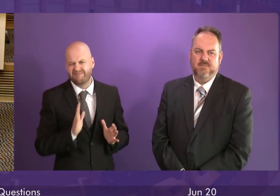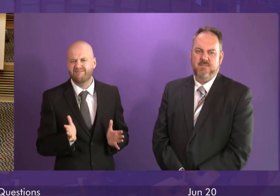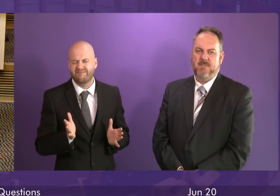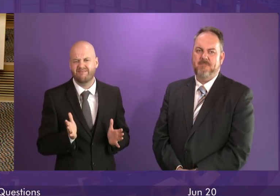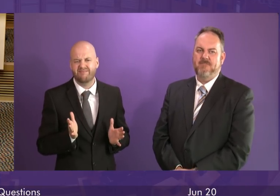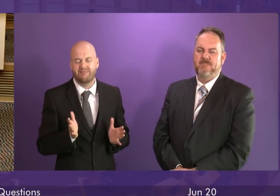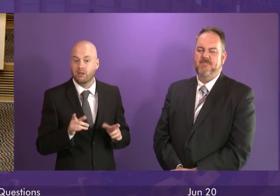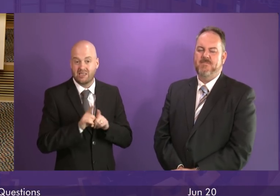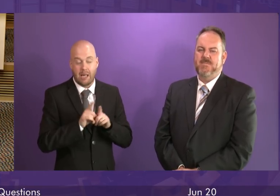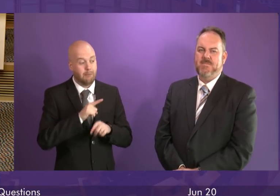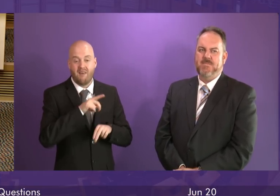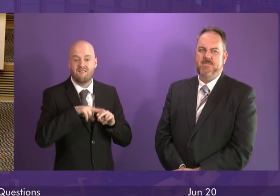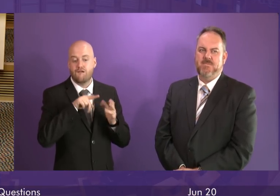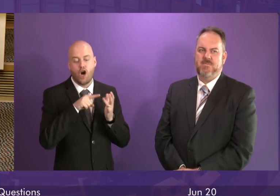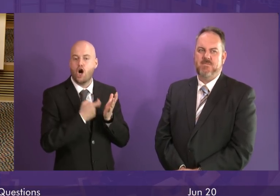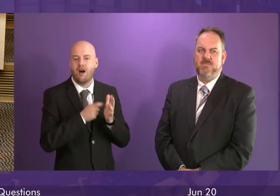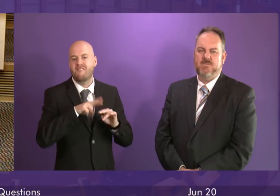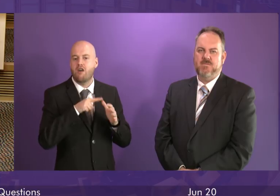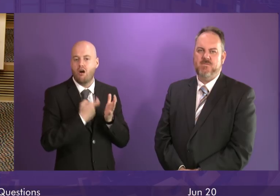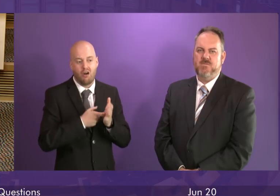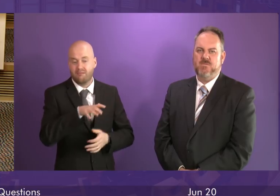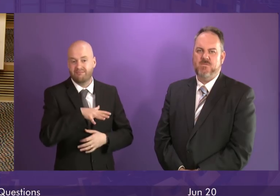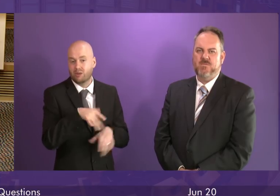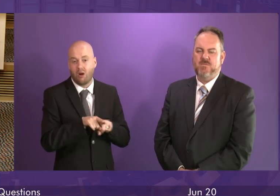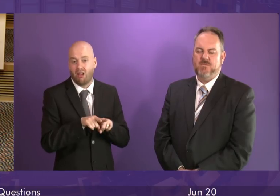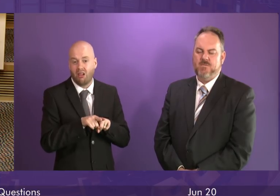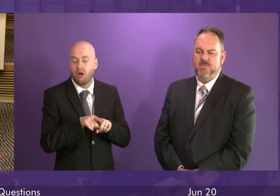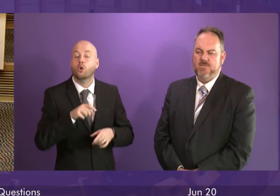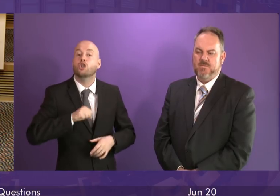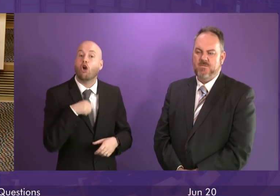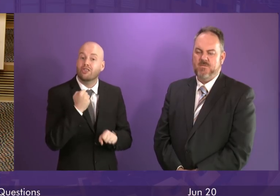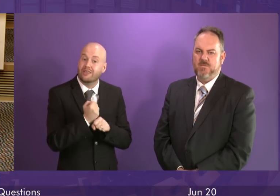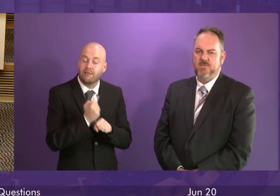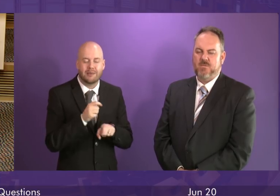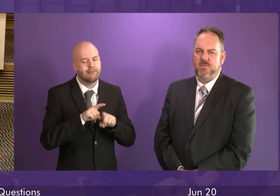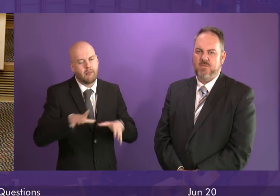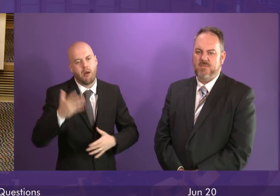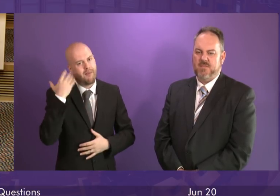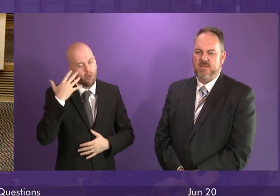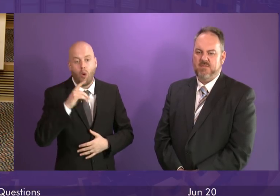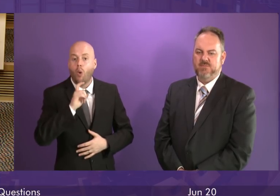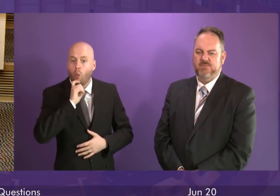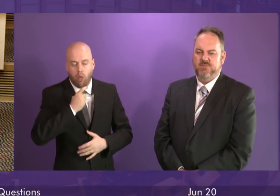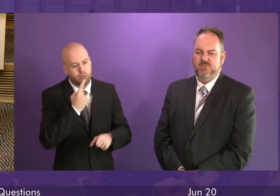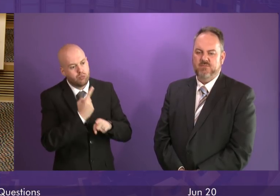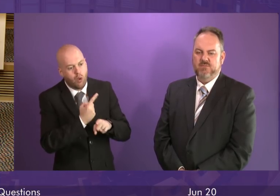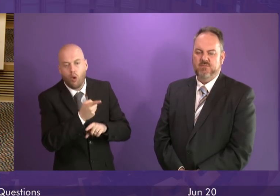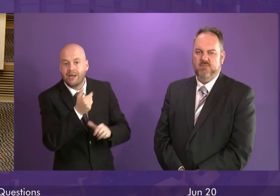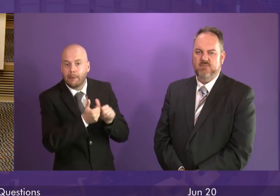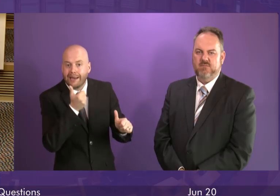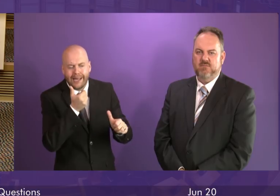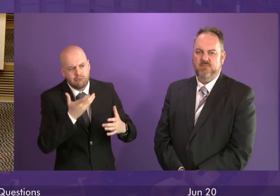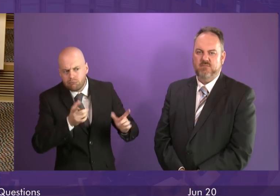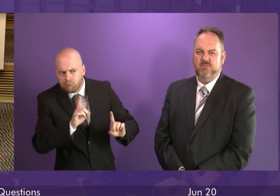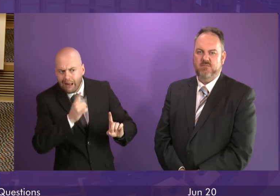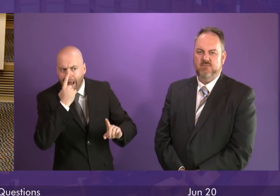Forfur as well. The Scottish Government, as we do in all situations like this, will first and foremost liaise with the company to see whether there is any action we can